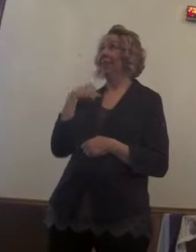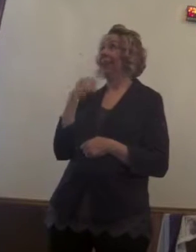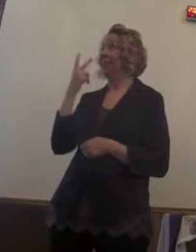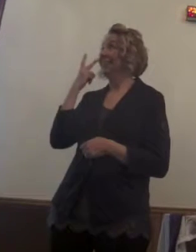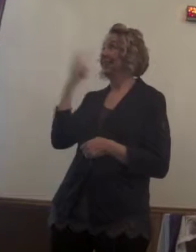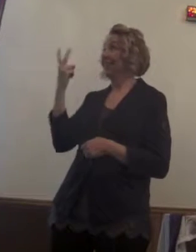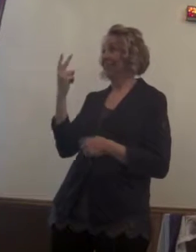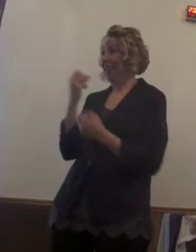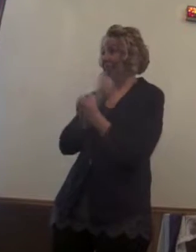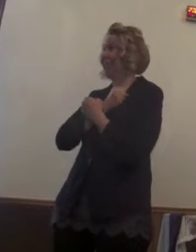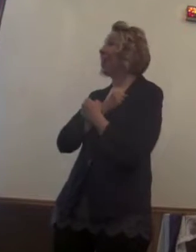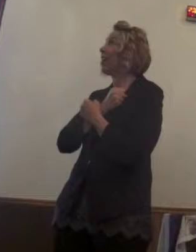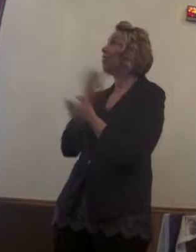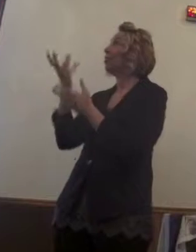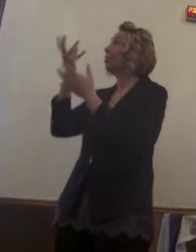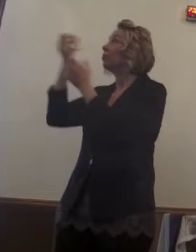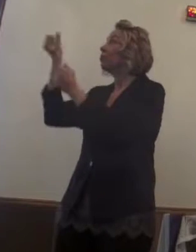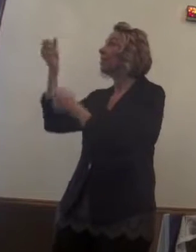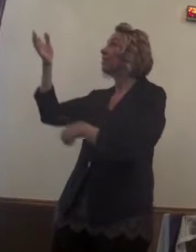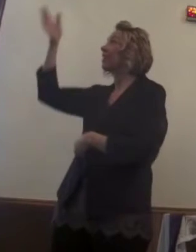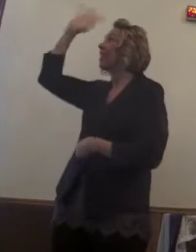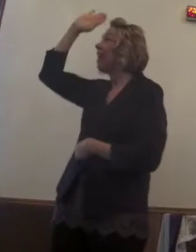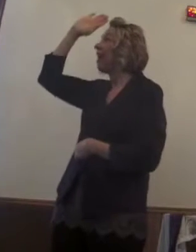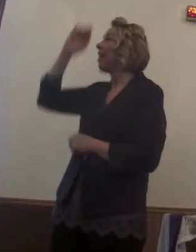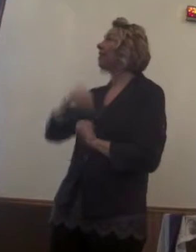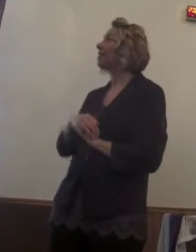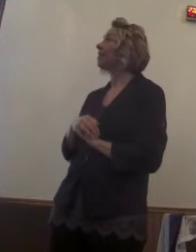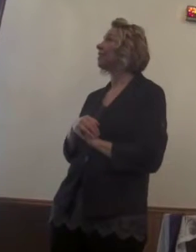and trust in God above all things.